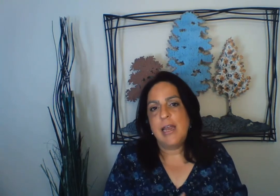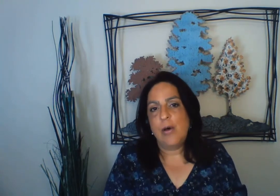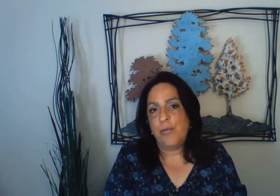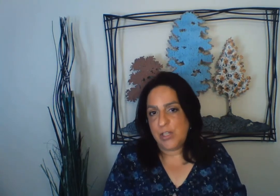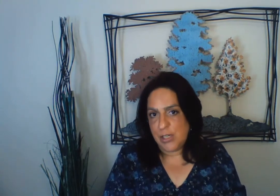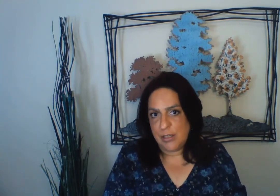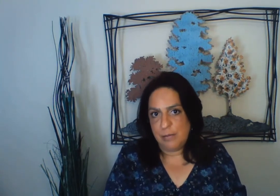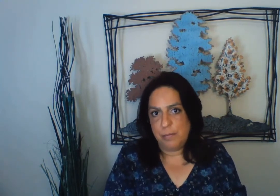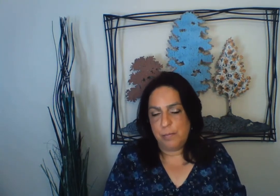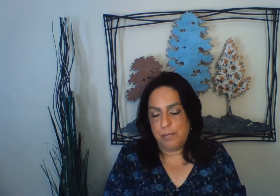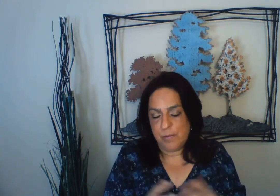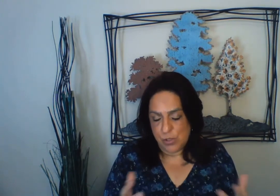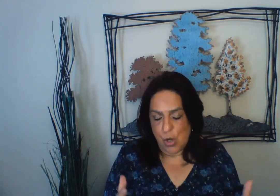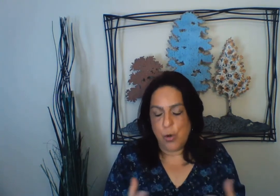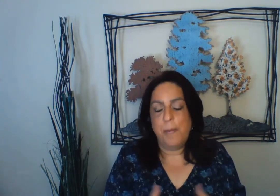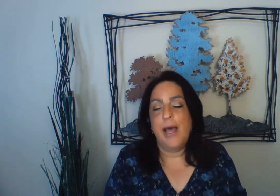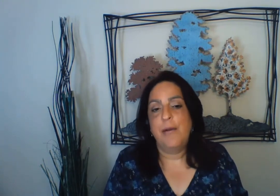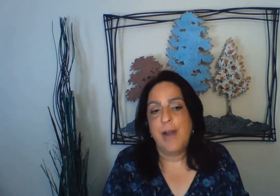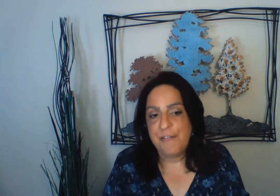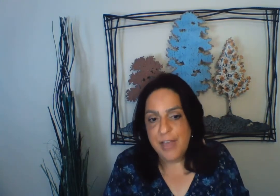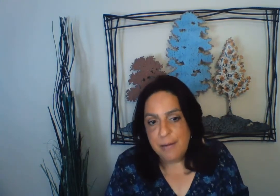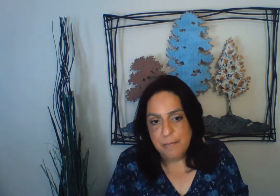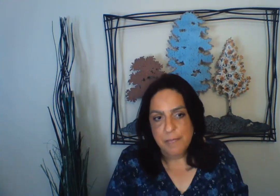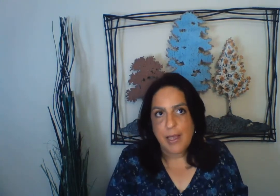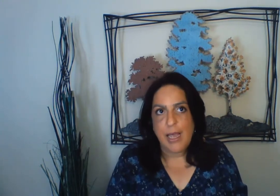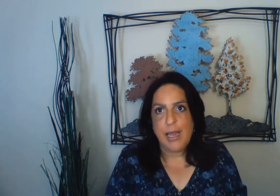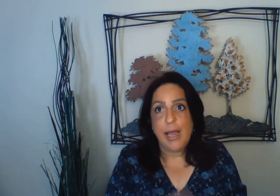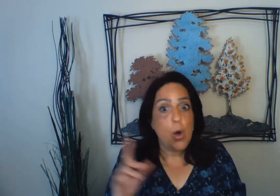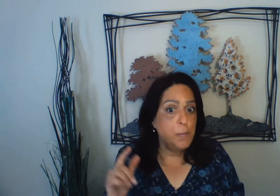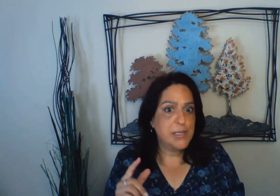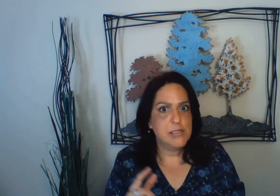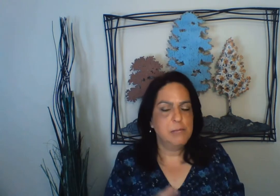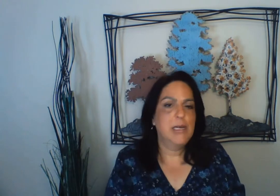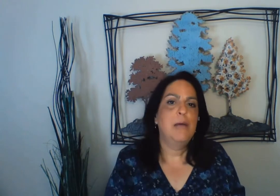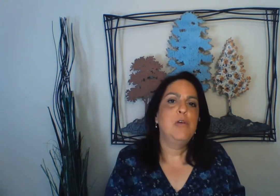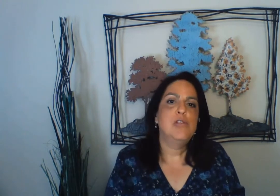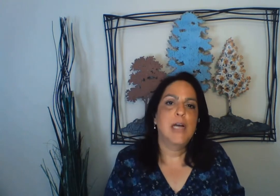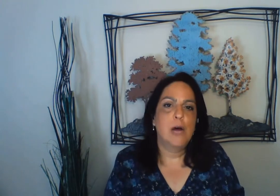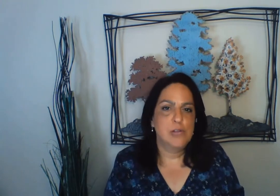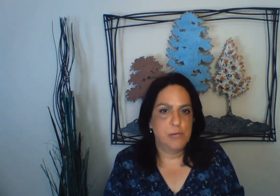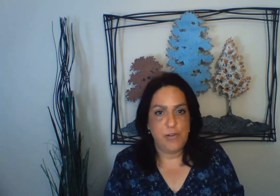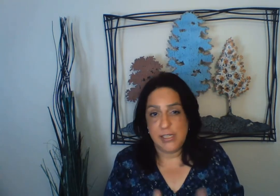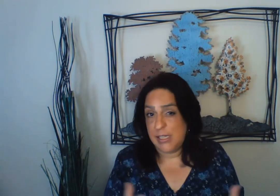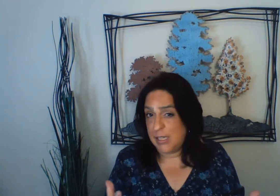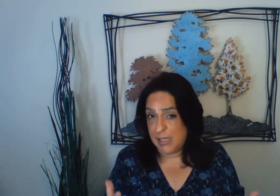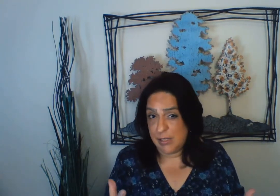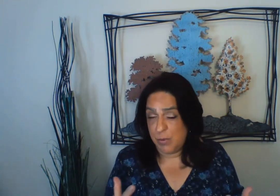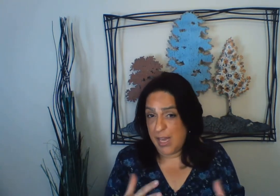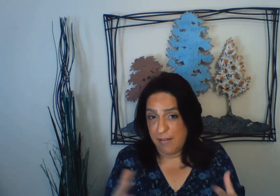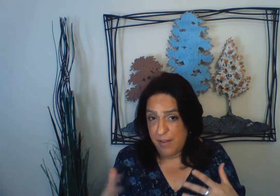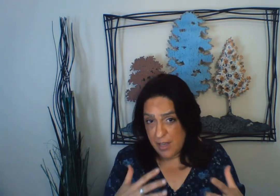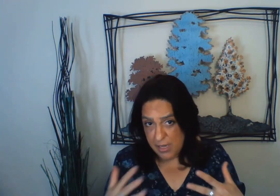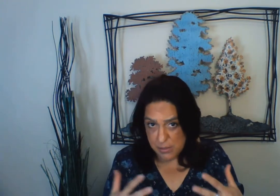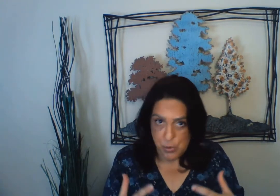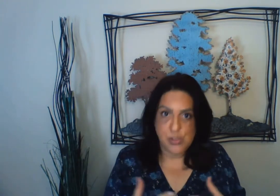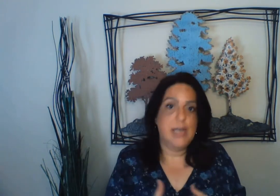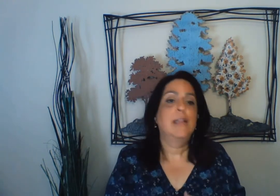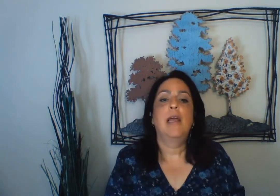original song by Rafi and I hope that sometime you check out some of these CDs. We have his music at the